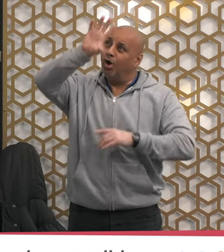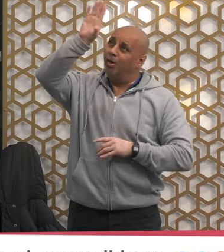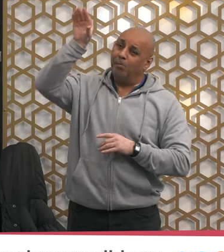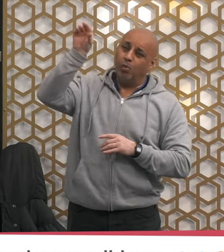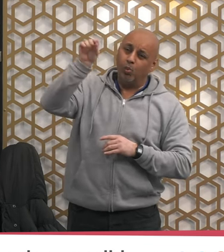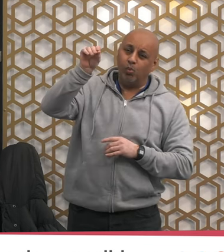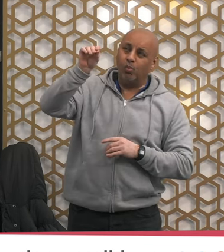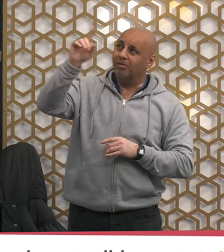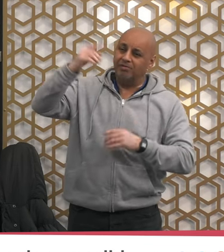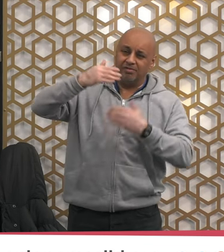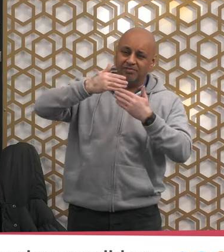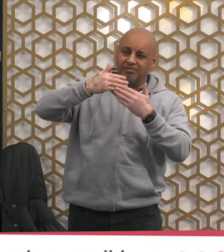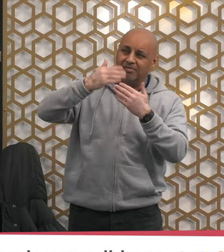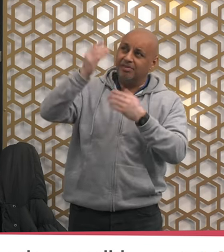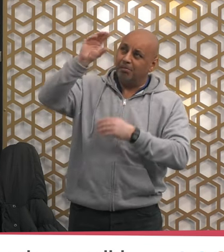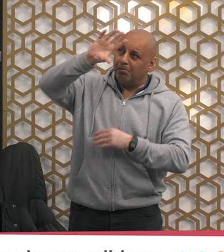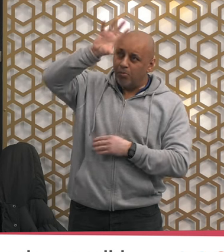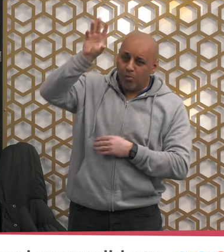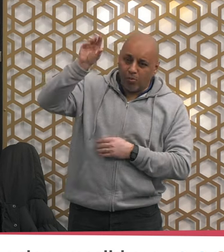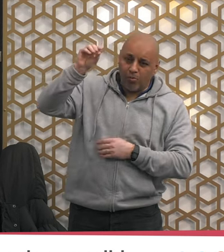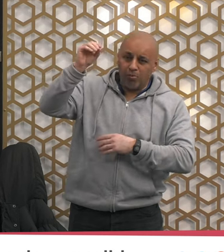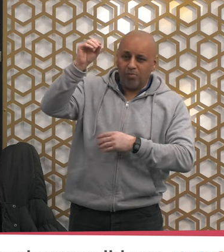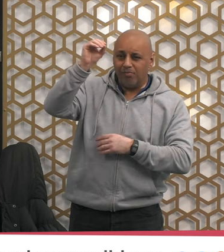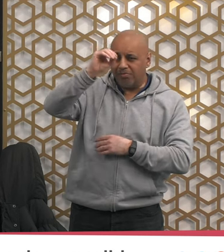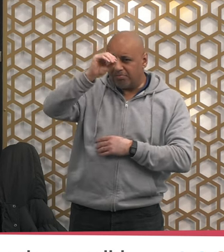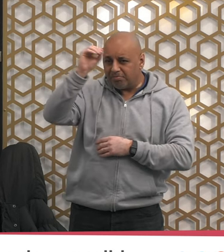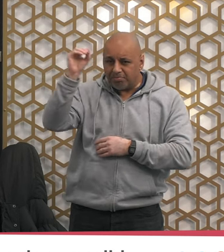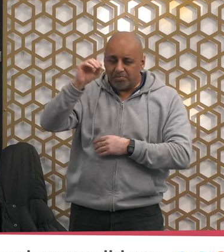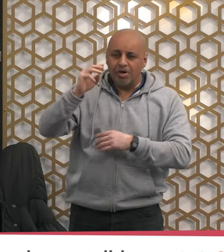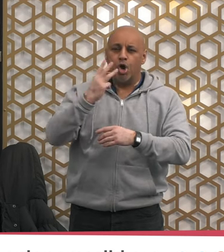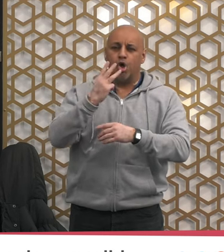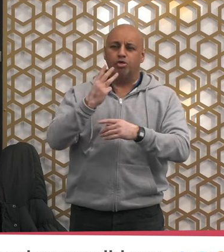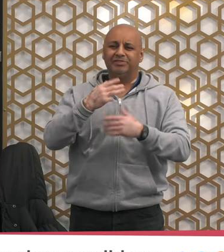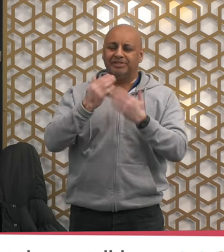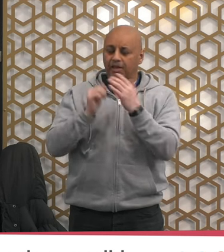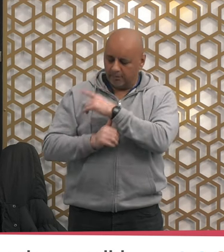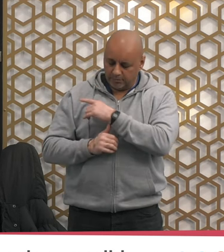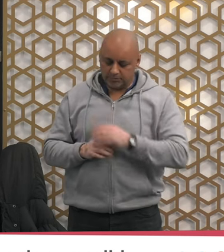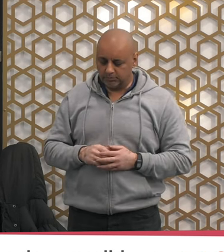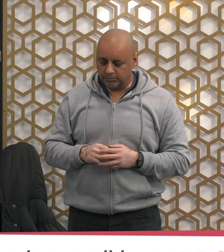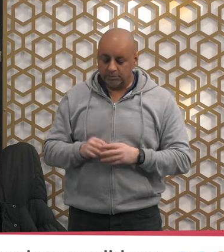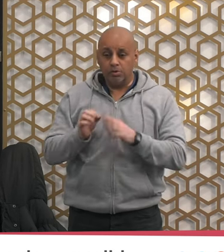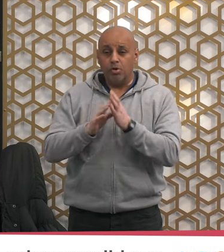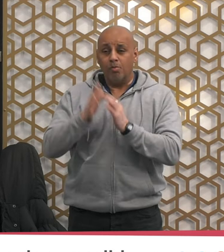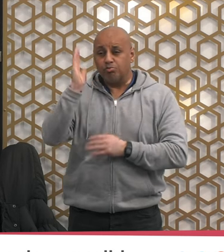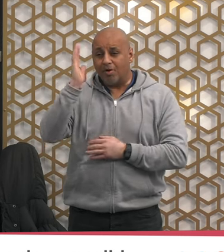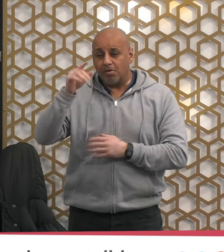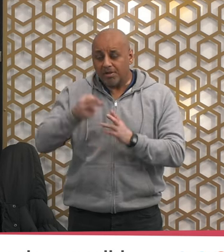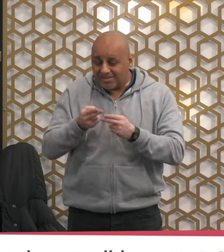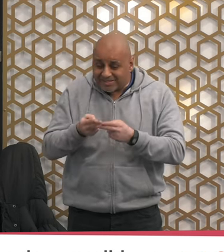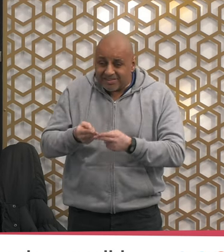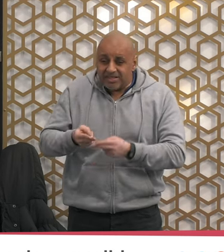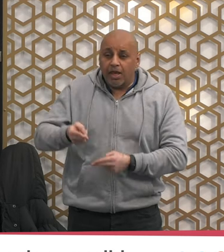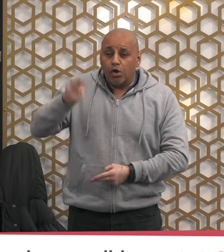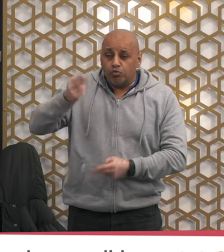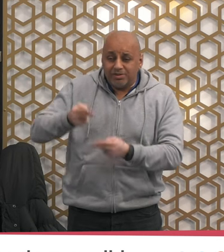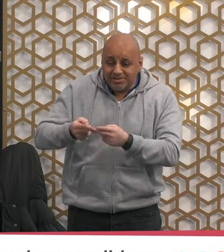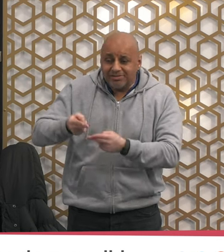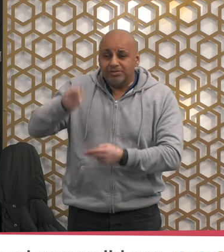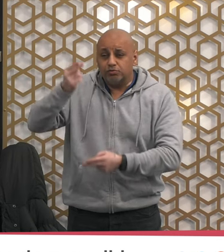sallallahu alayhi wa sallam would increase his fasting within this month so this is what we need to do but